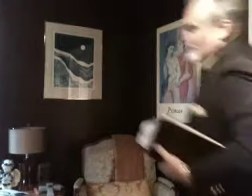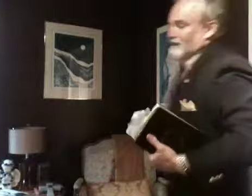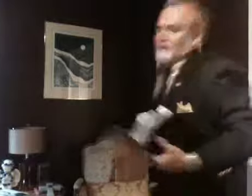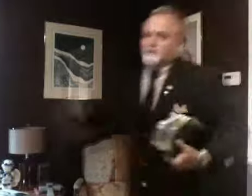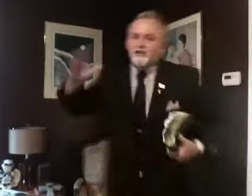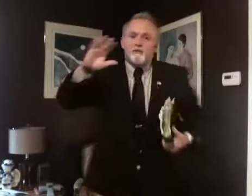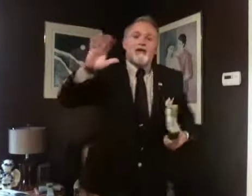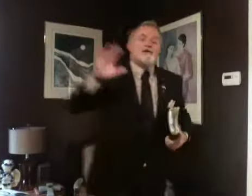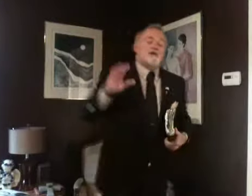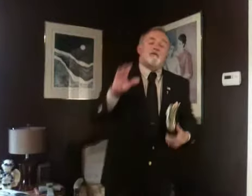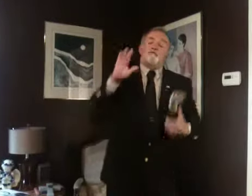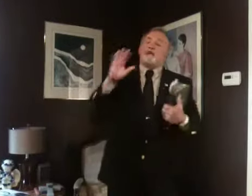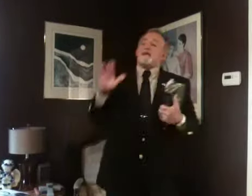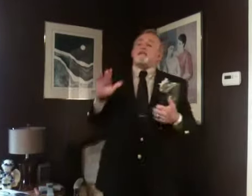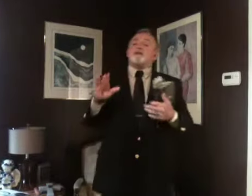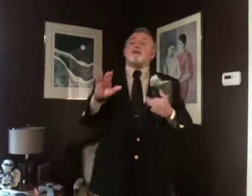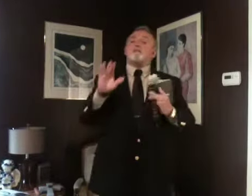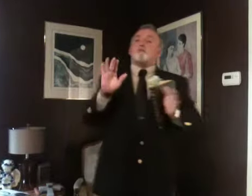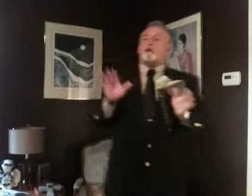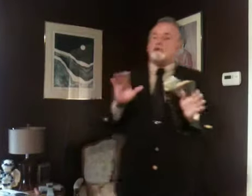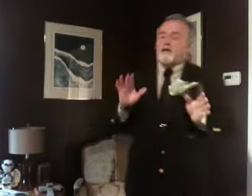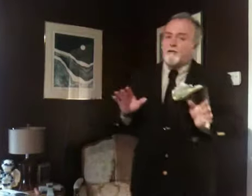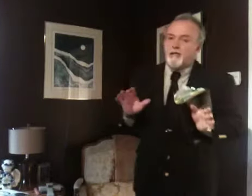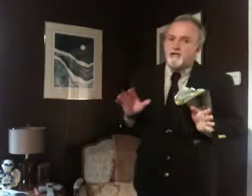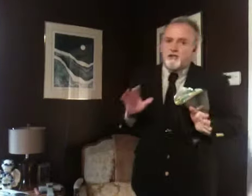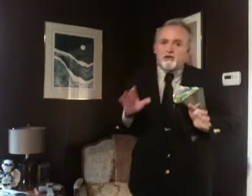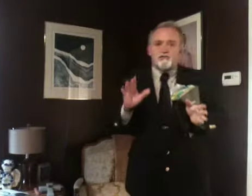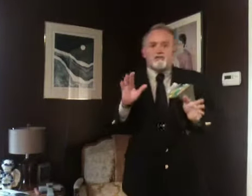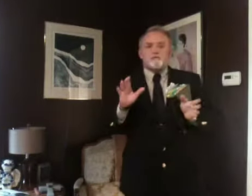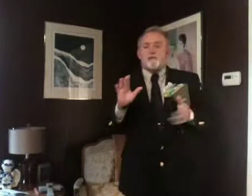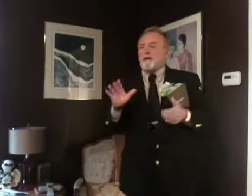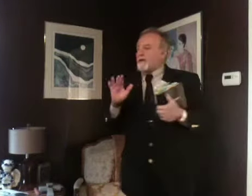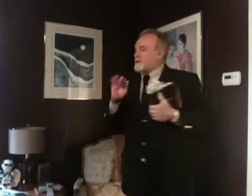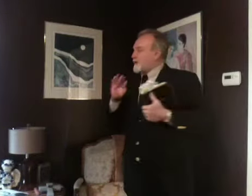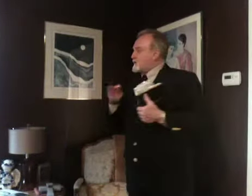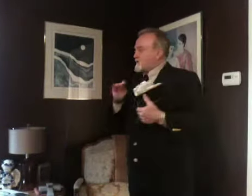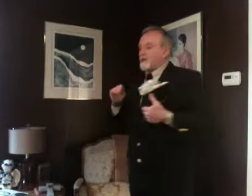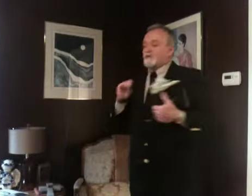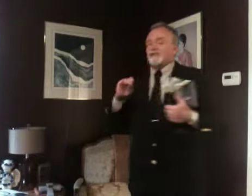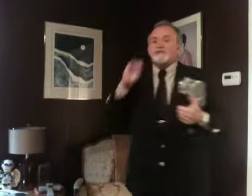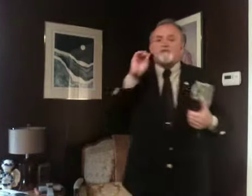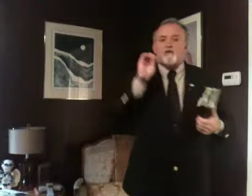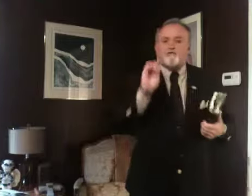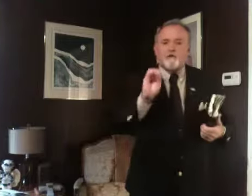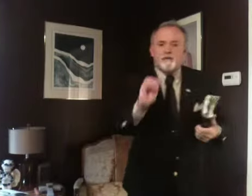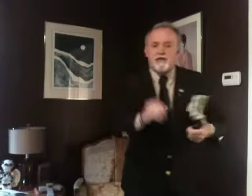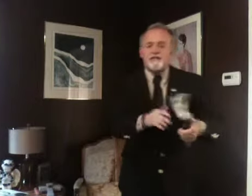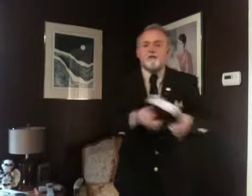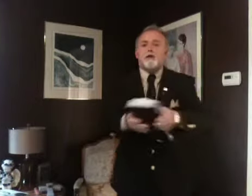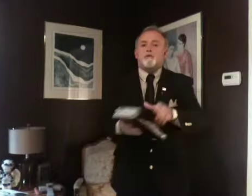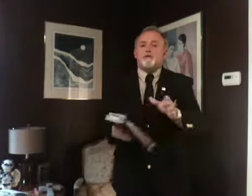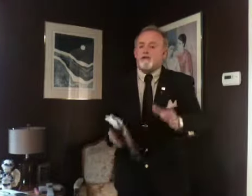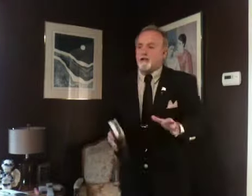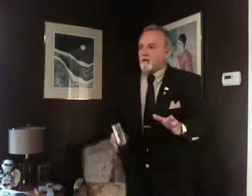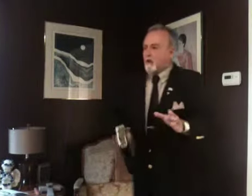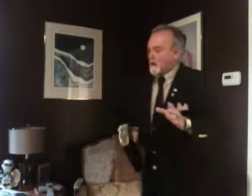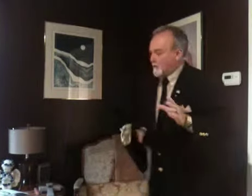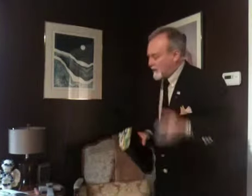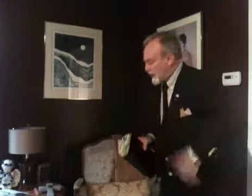Ladies and gentlemen, how you doing? Billy Carrington, please. All I'm asking you to do is just pay close attention just for a few minutes to what I'm going to tell you because